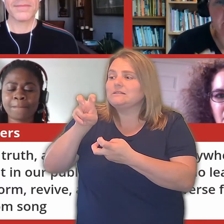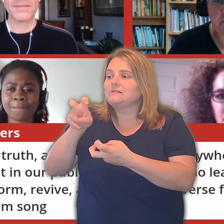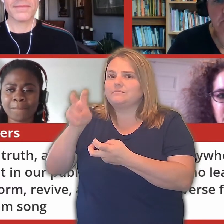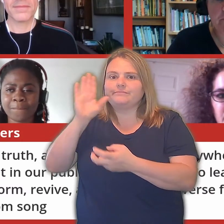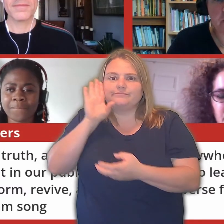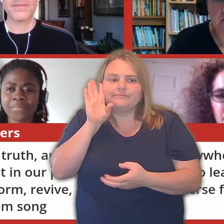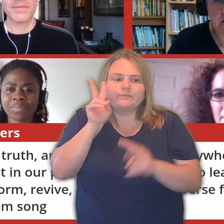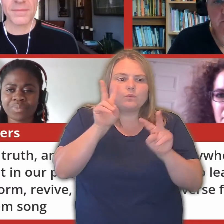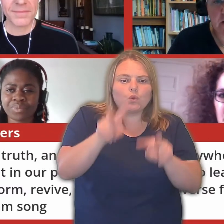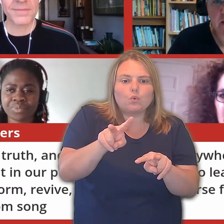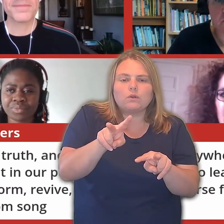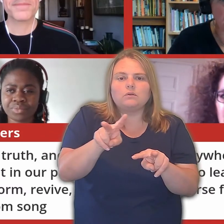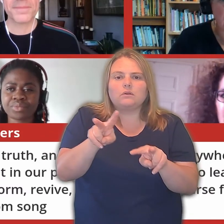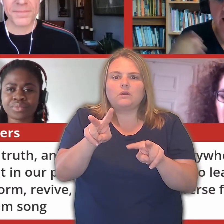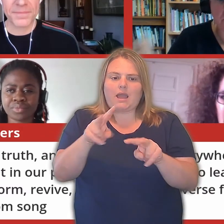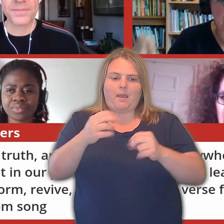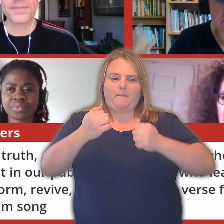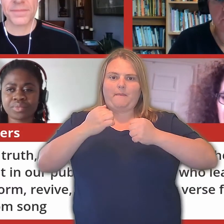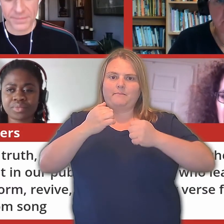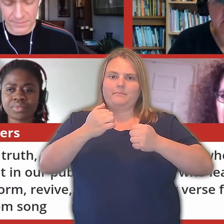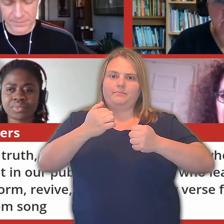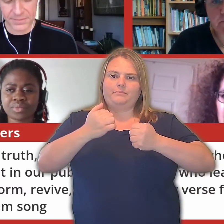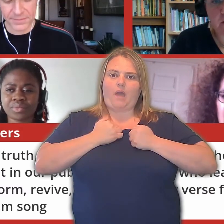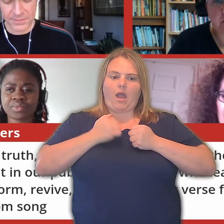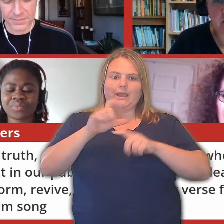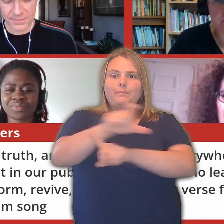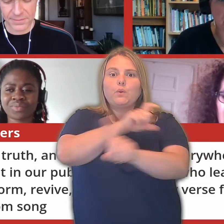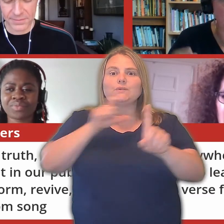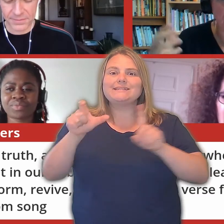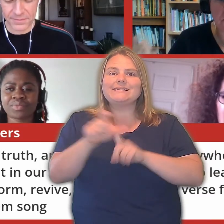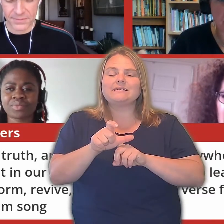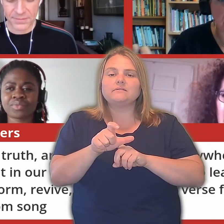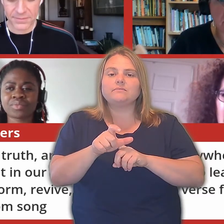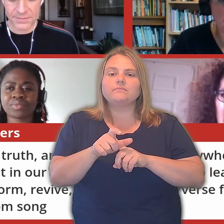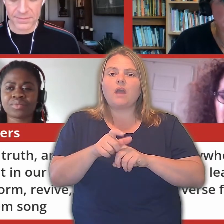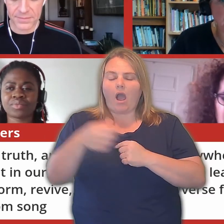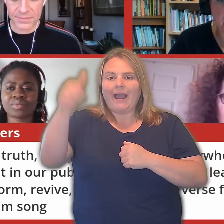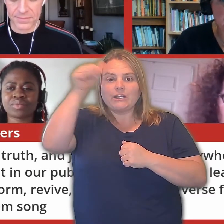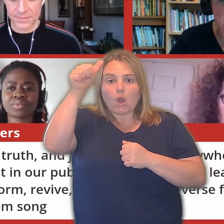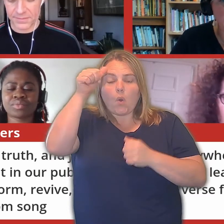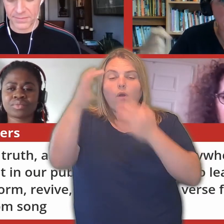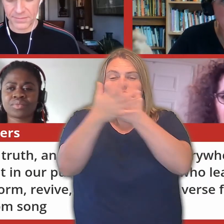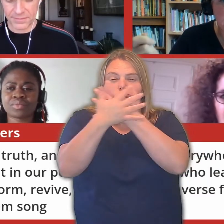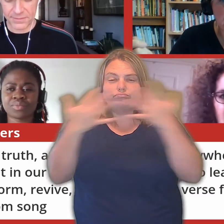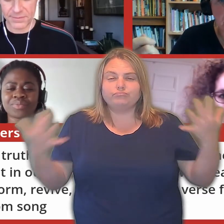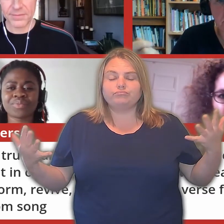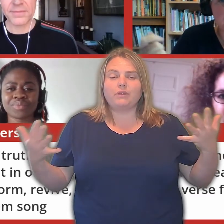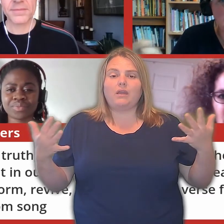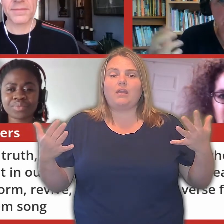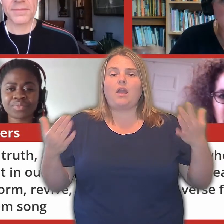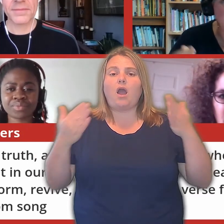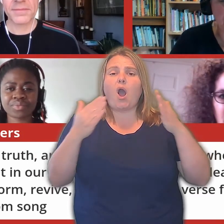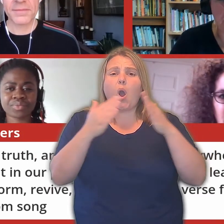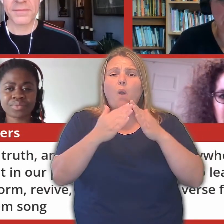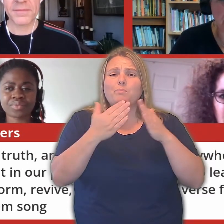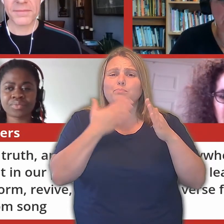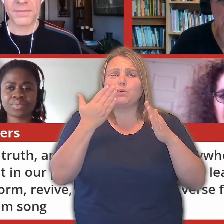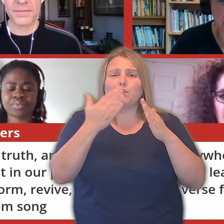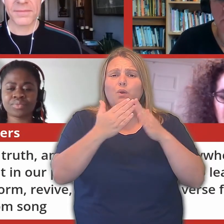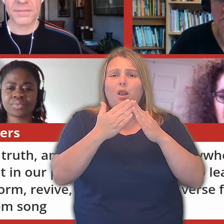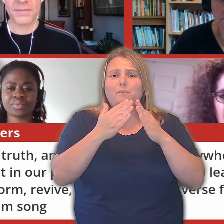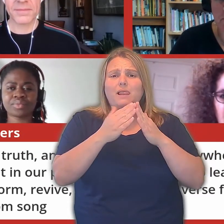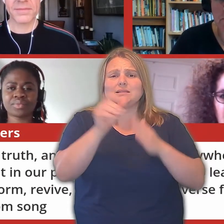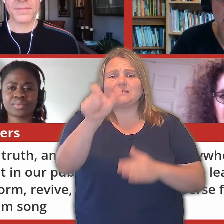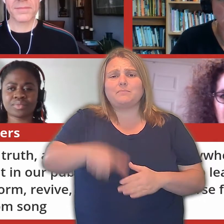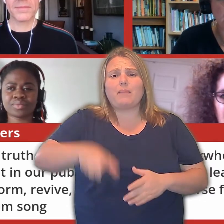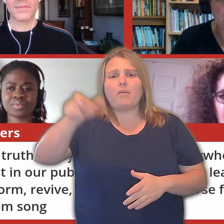me to do here in Birmingham? You know, I know that on the streets of Birmingham, there's whole loads of people. The homeless problem is getting worse and